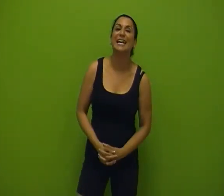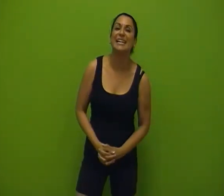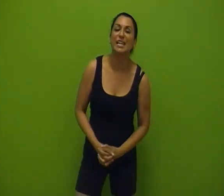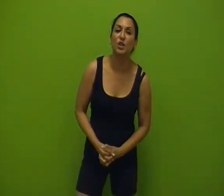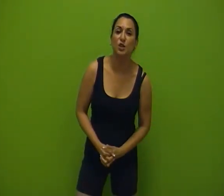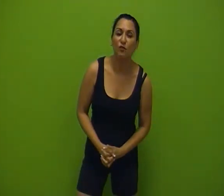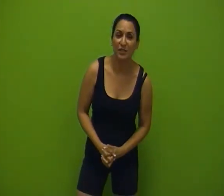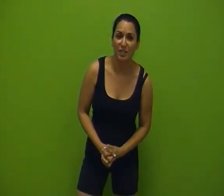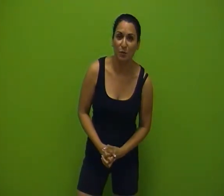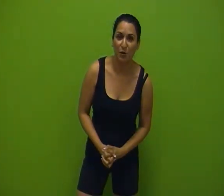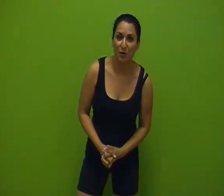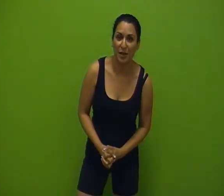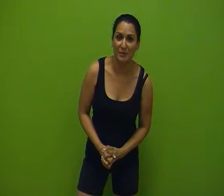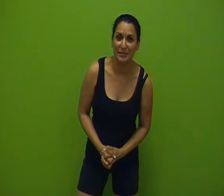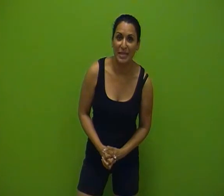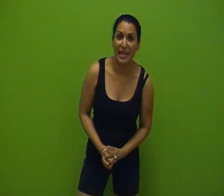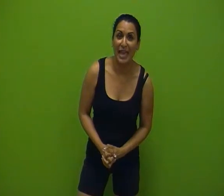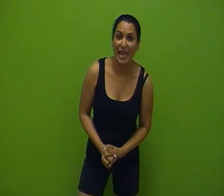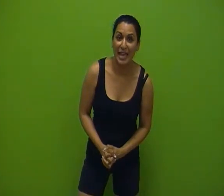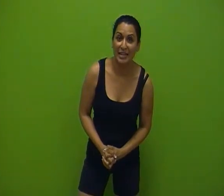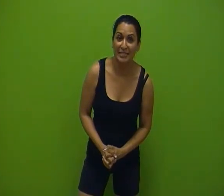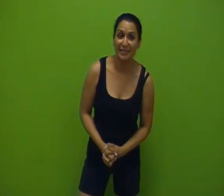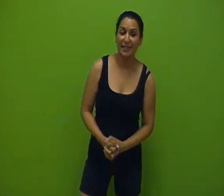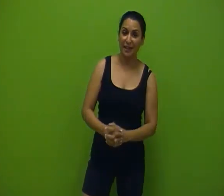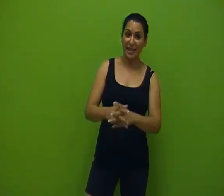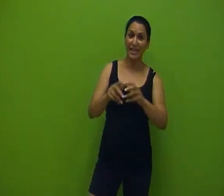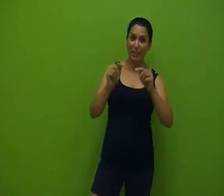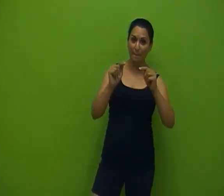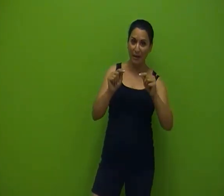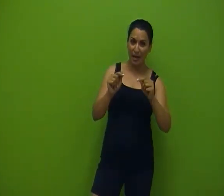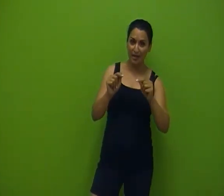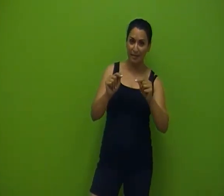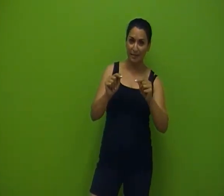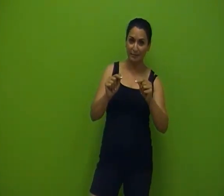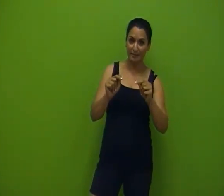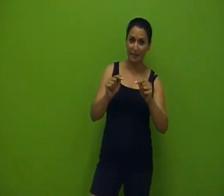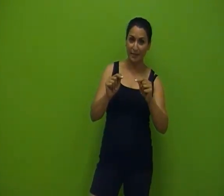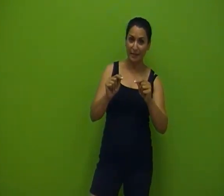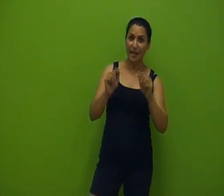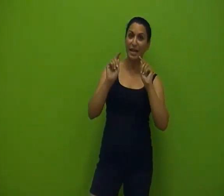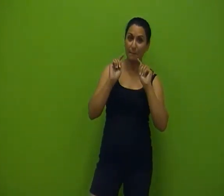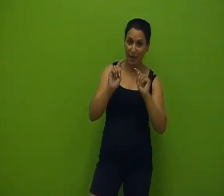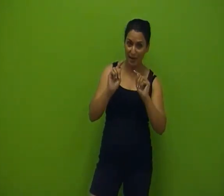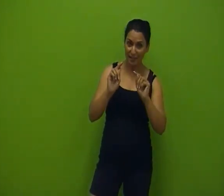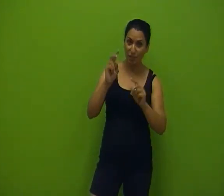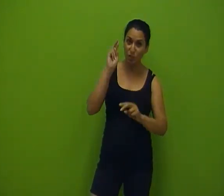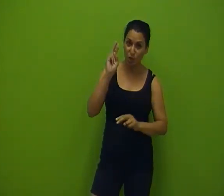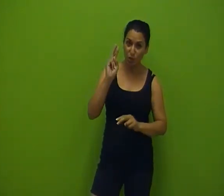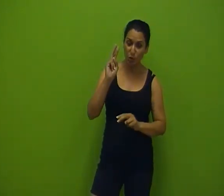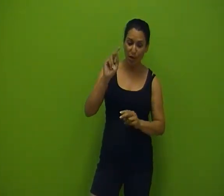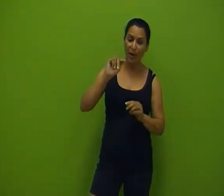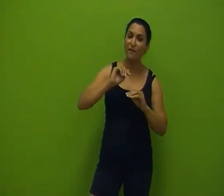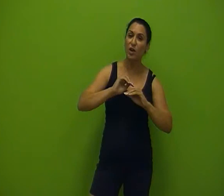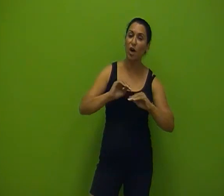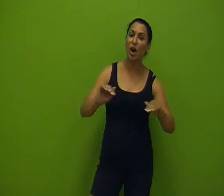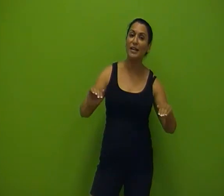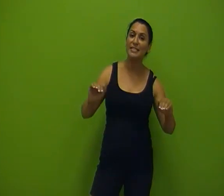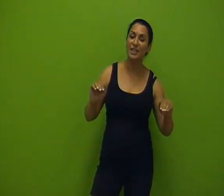exciting new fitness programs. And it combines, combines two of the hottest